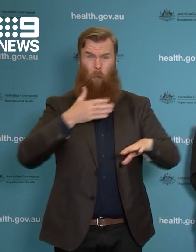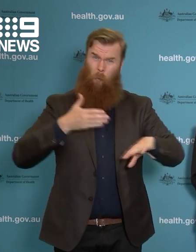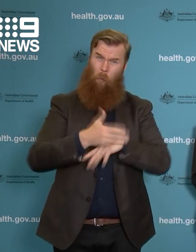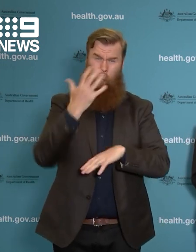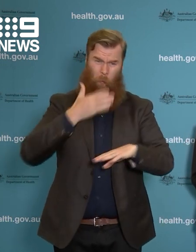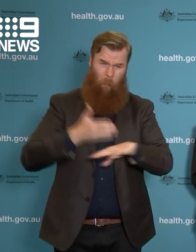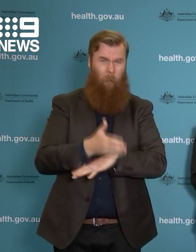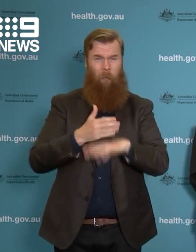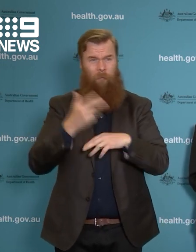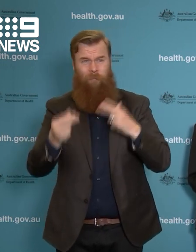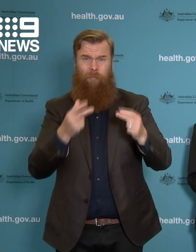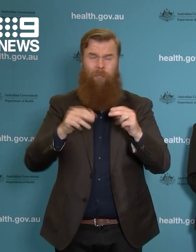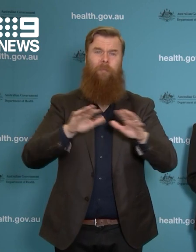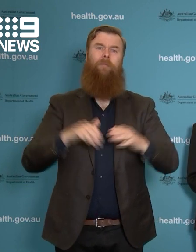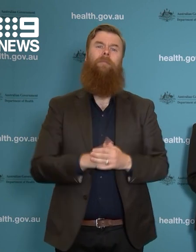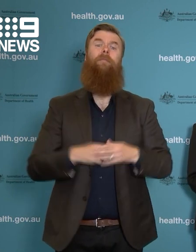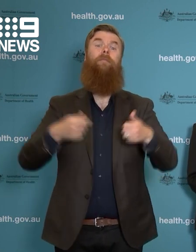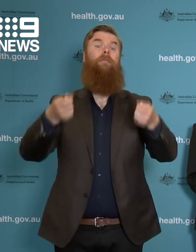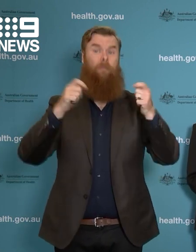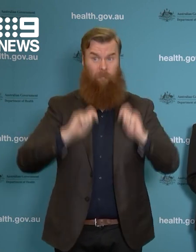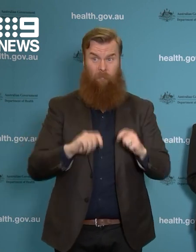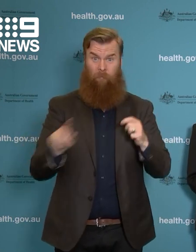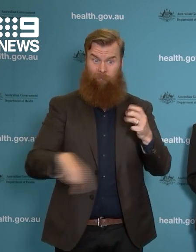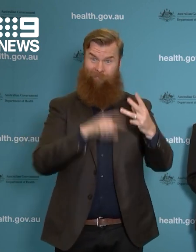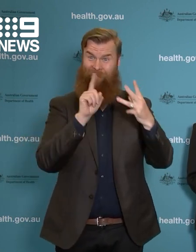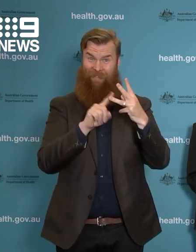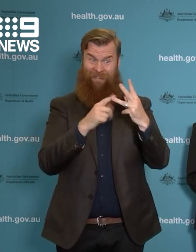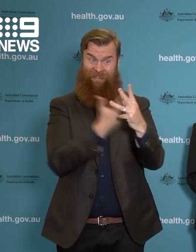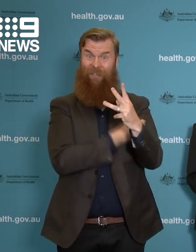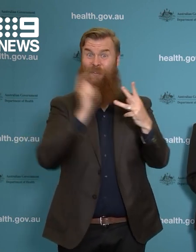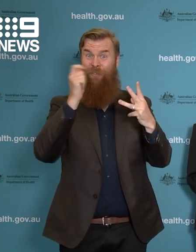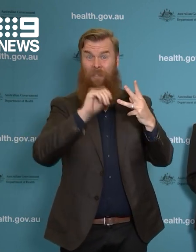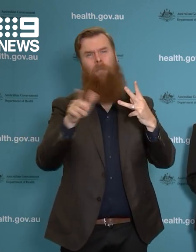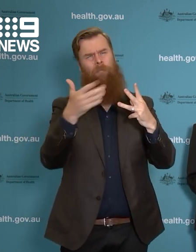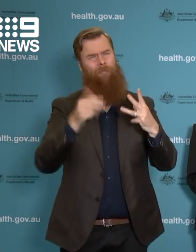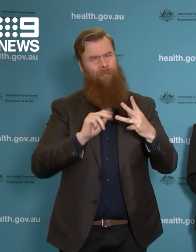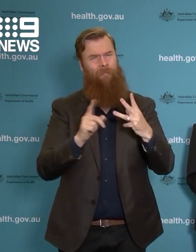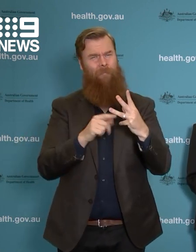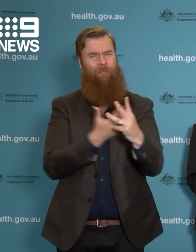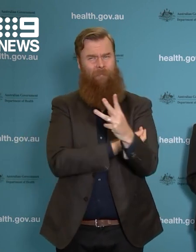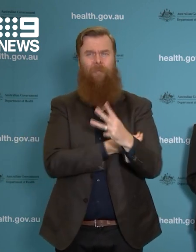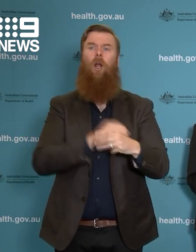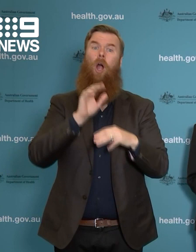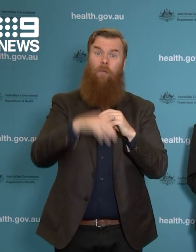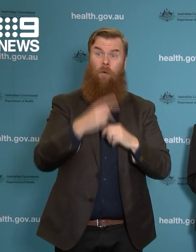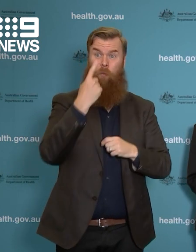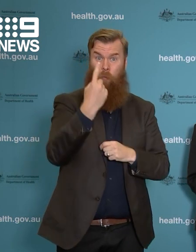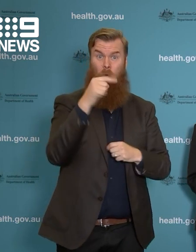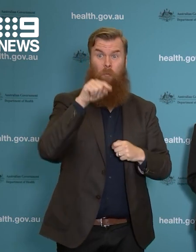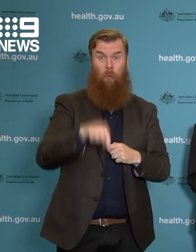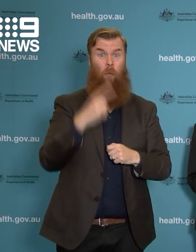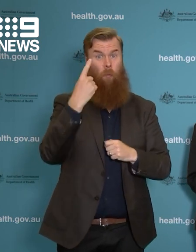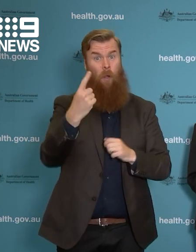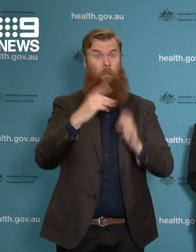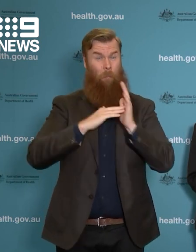Next to the booster rollout, we've now had boosters administered to more than 1.1 million people in Australia.